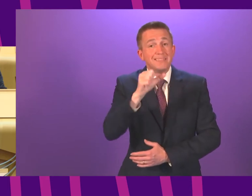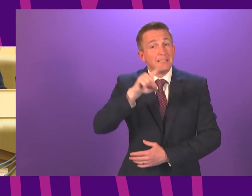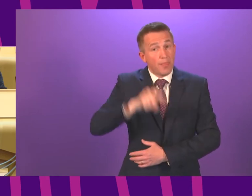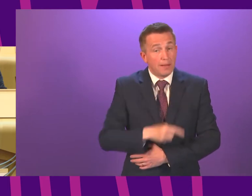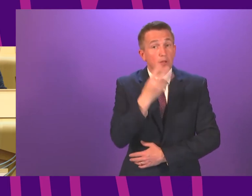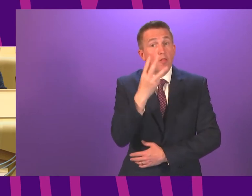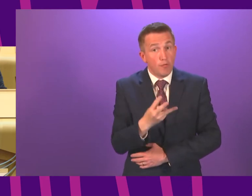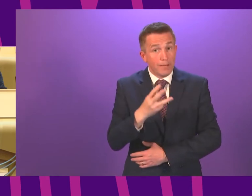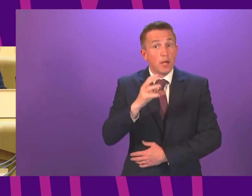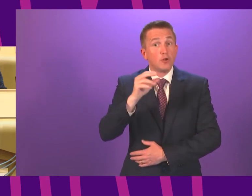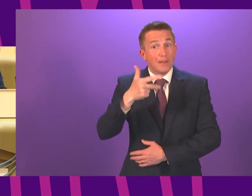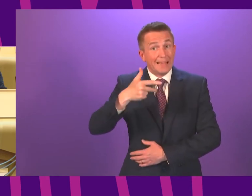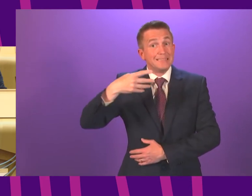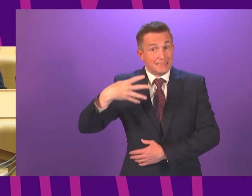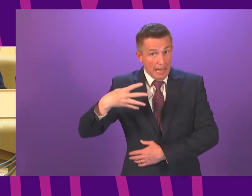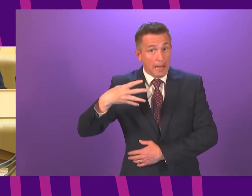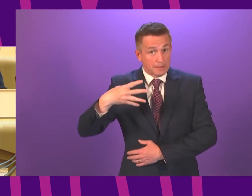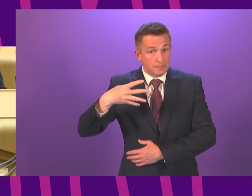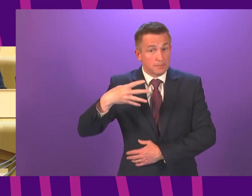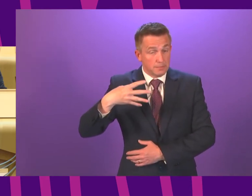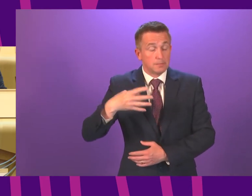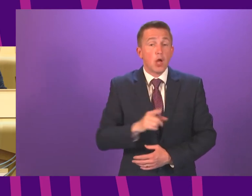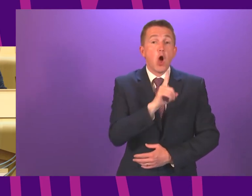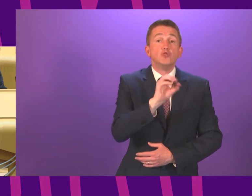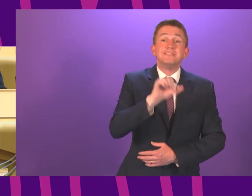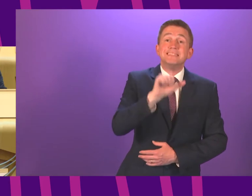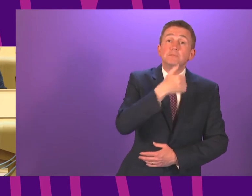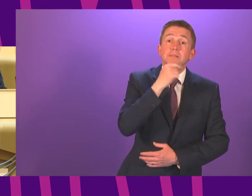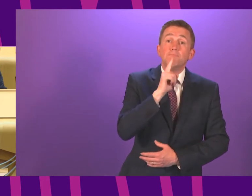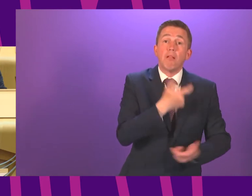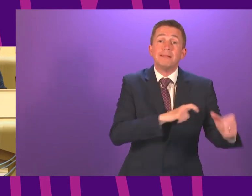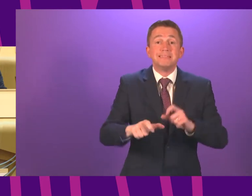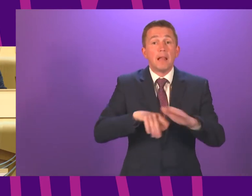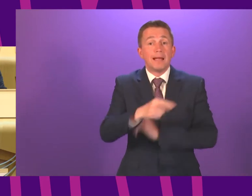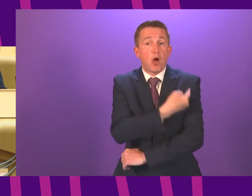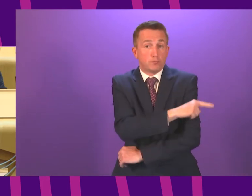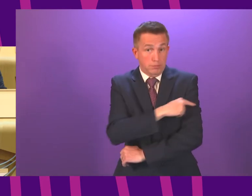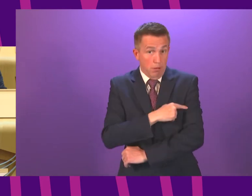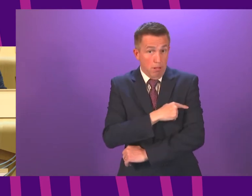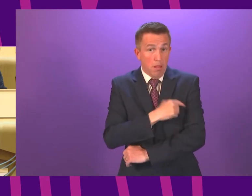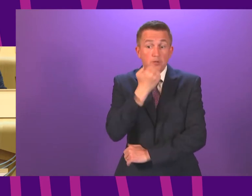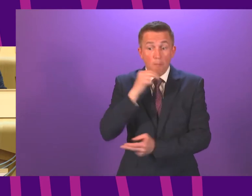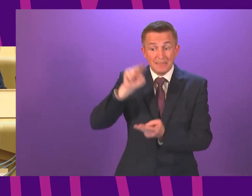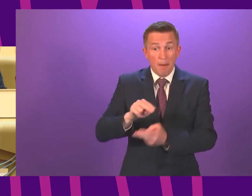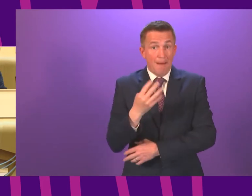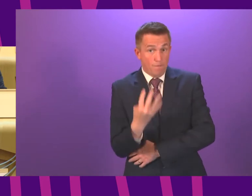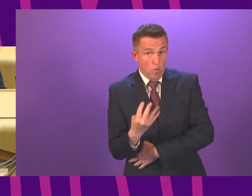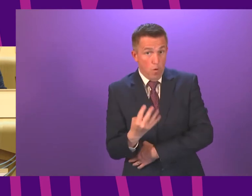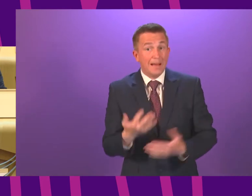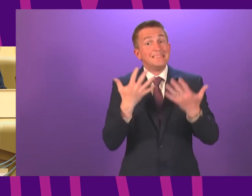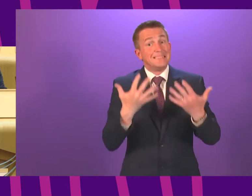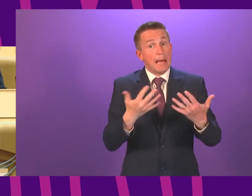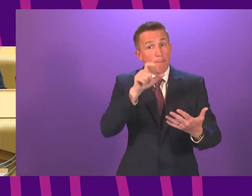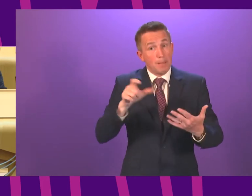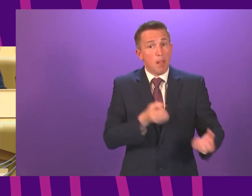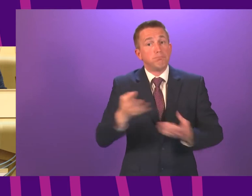,389. 106 people are currently in hospital, which is four fewer than yesterday, and 10 people are receiving